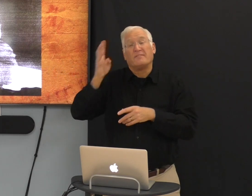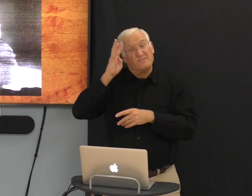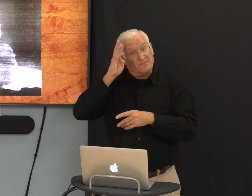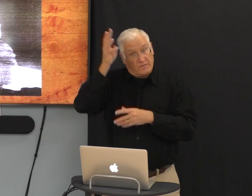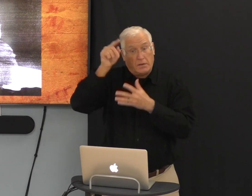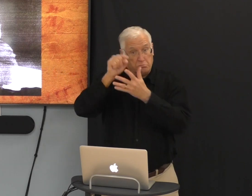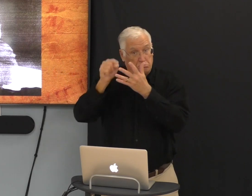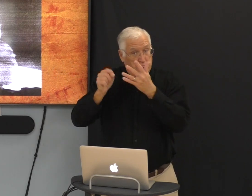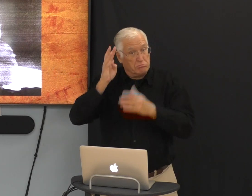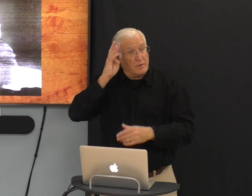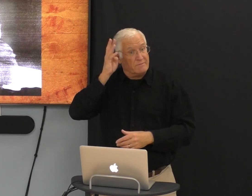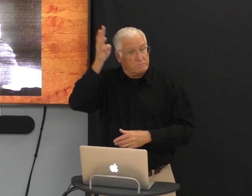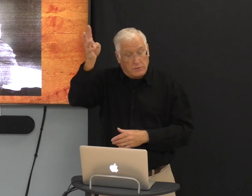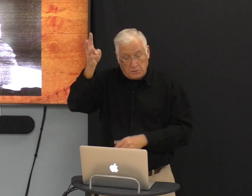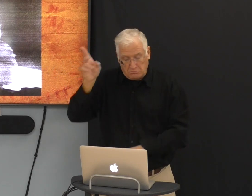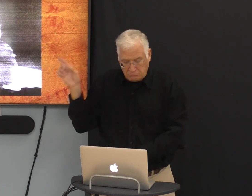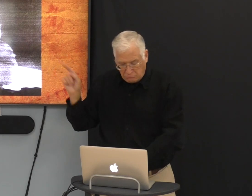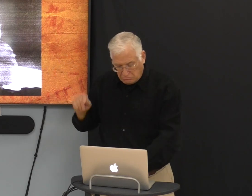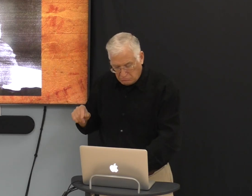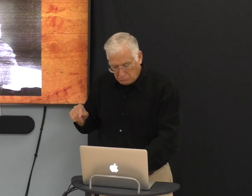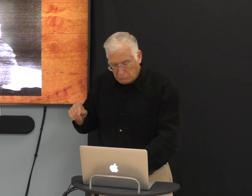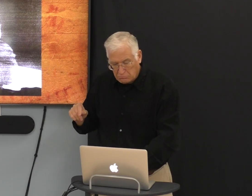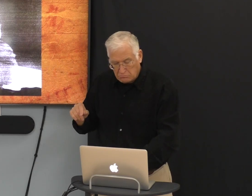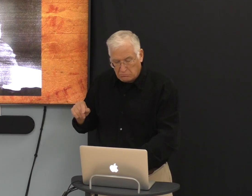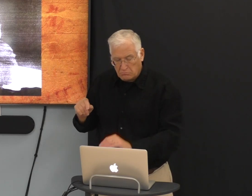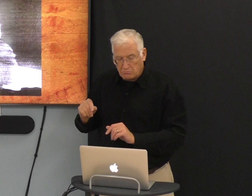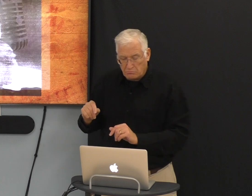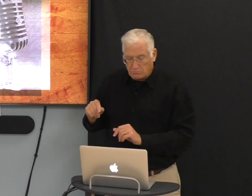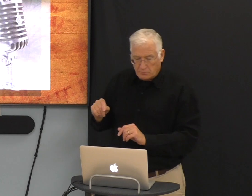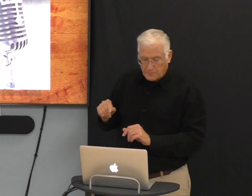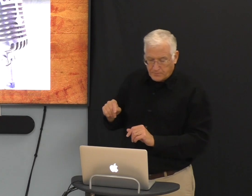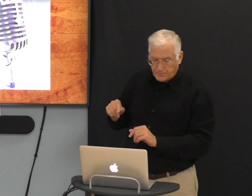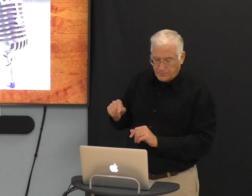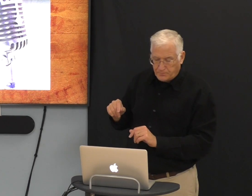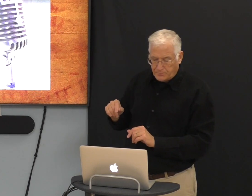The inventions that have taken place